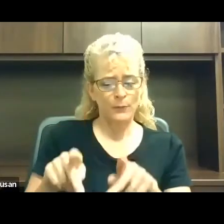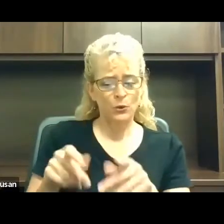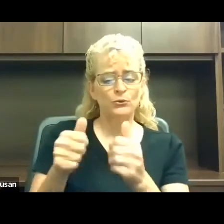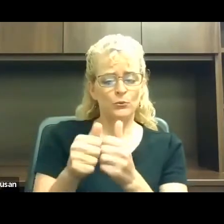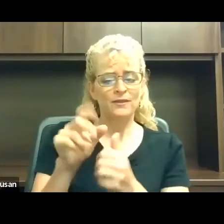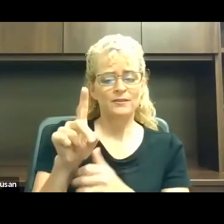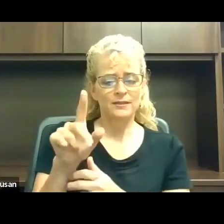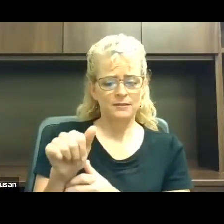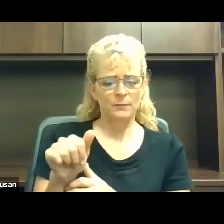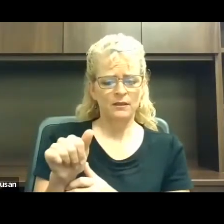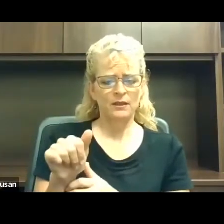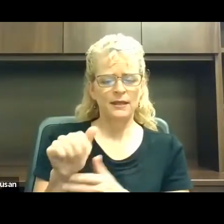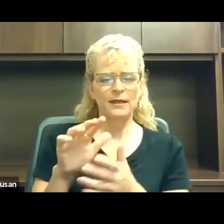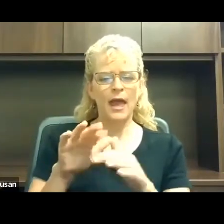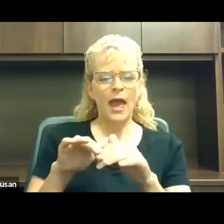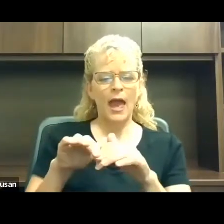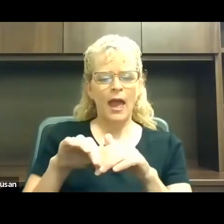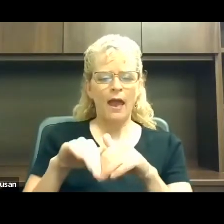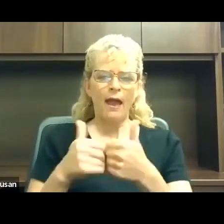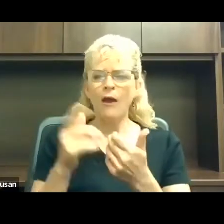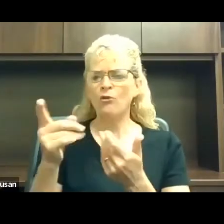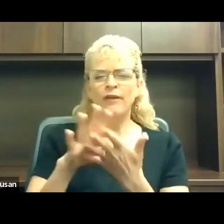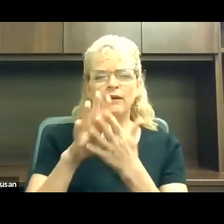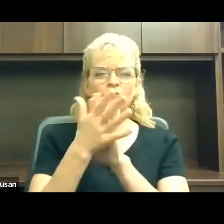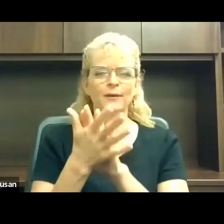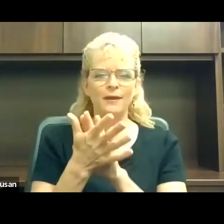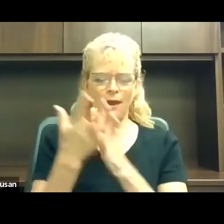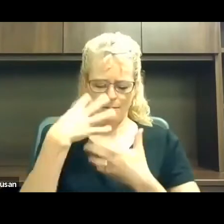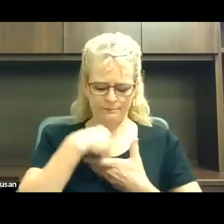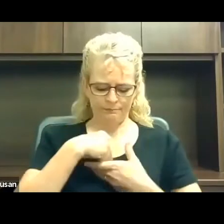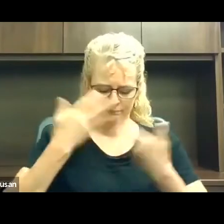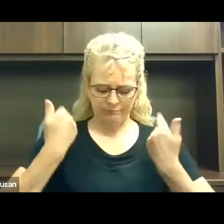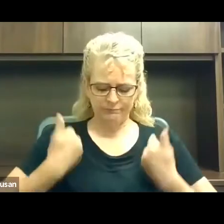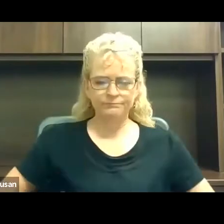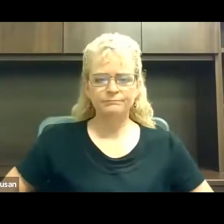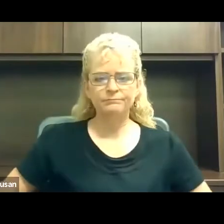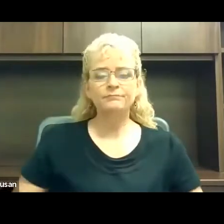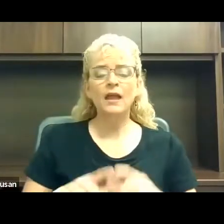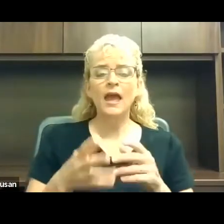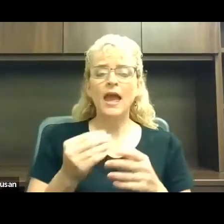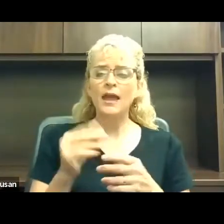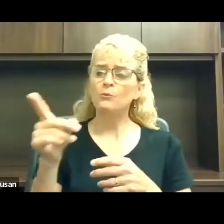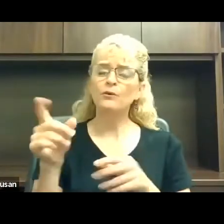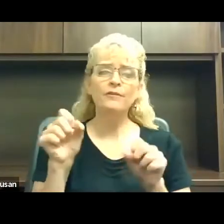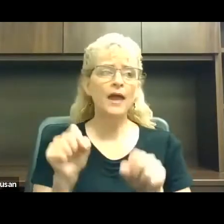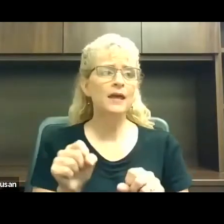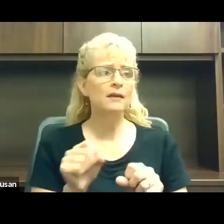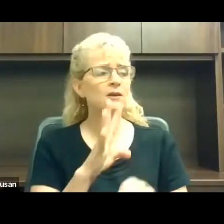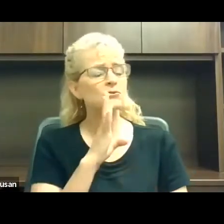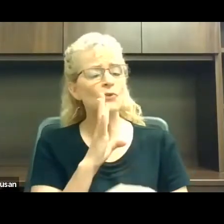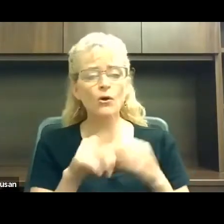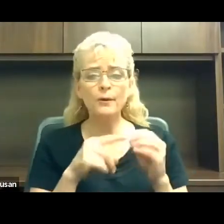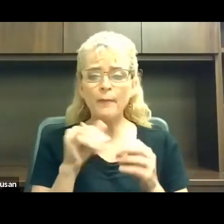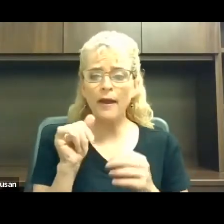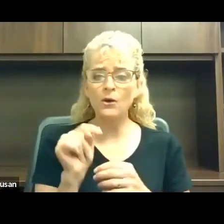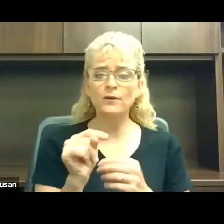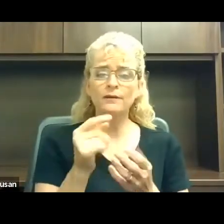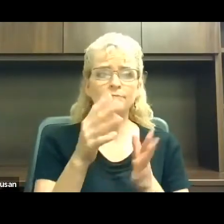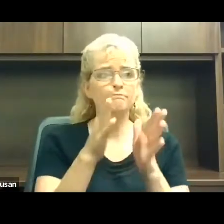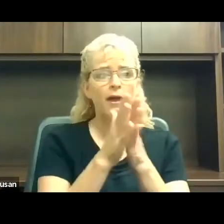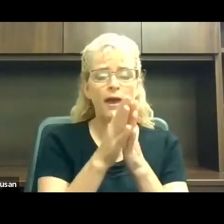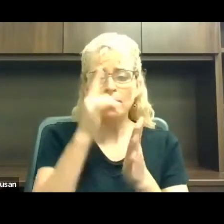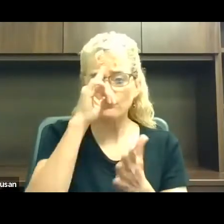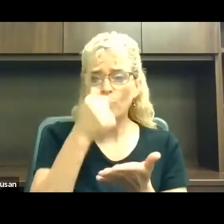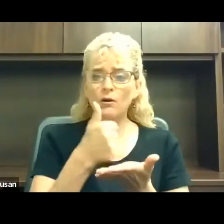and have them like the person they are. To be able to be make about it, to ask for accommodations, to work